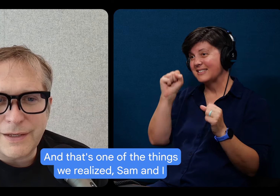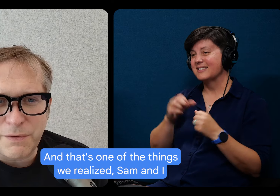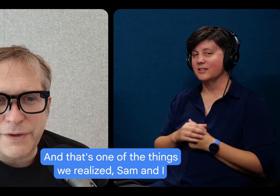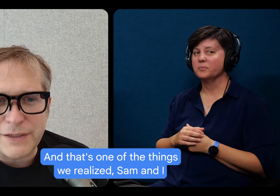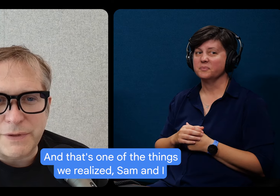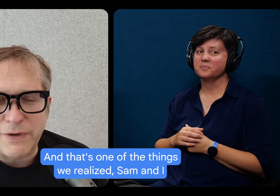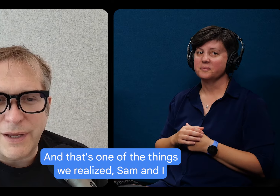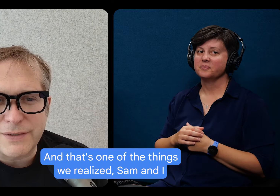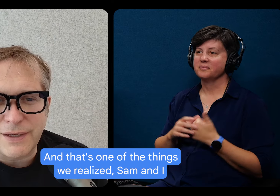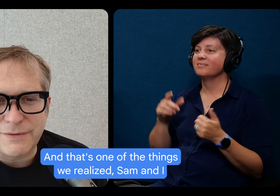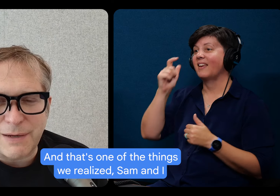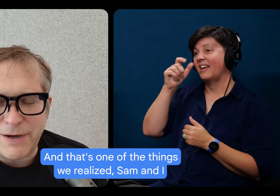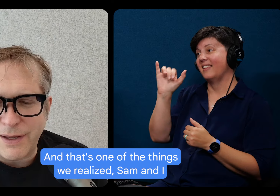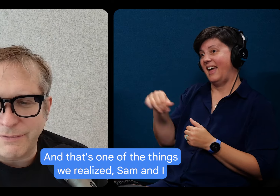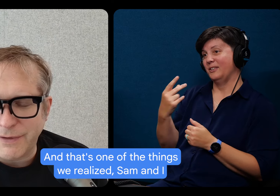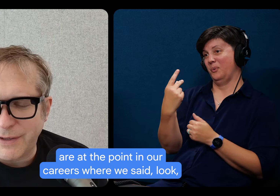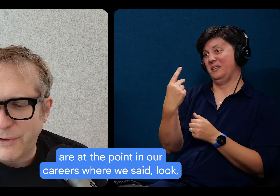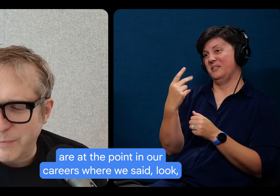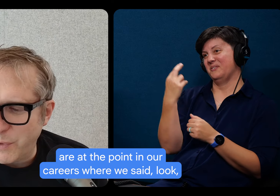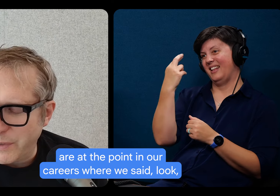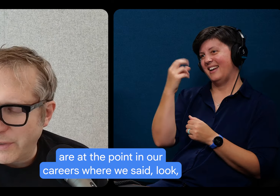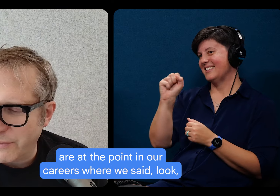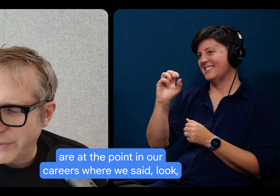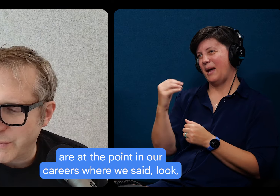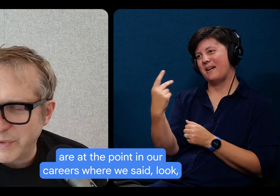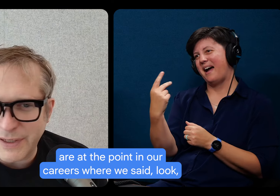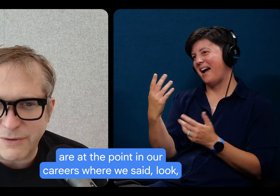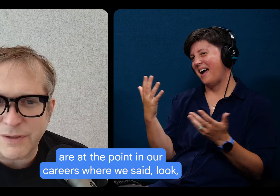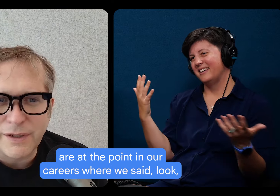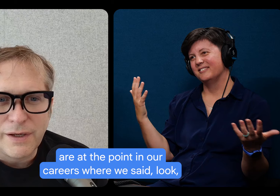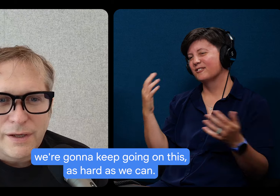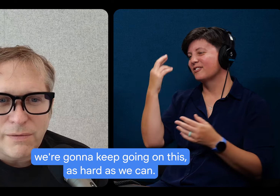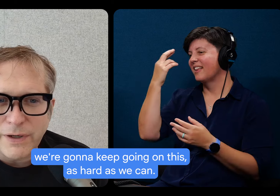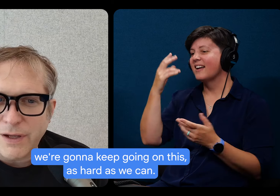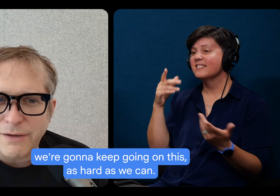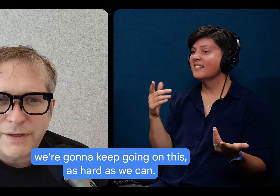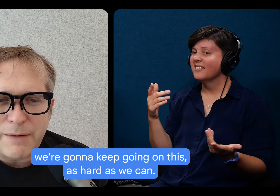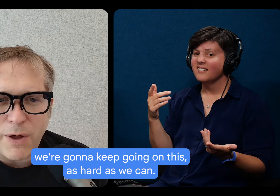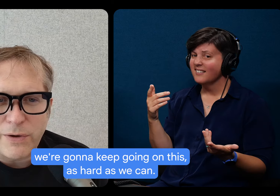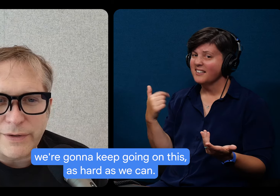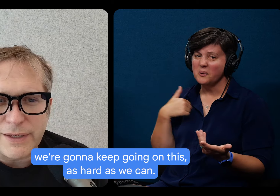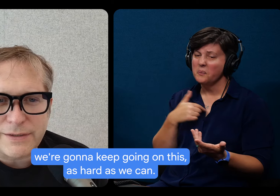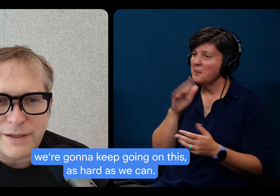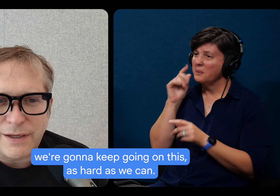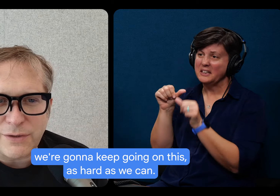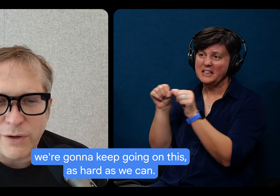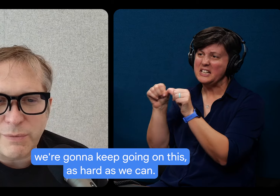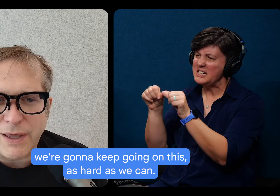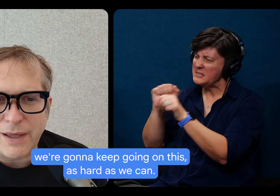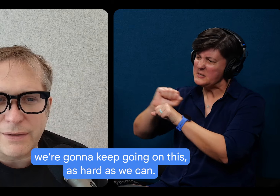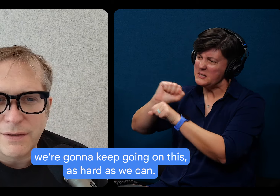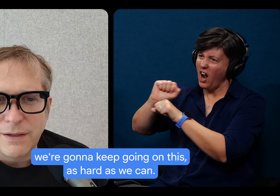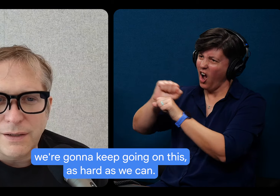And that's one of the things we realized, uh, Sam and I, uh, are at the point in our careers where we said, look, we're going to keep going on this, uh, as